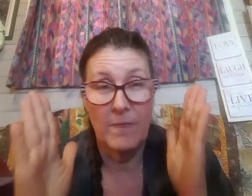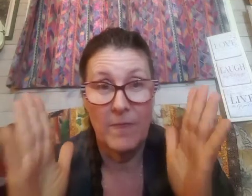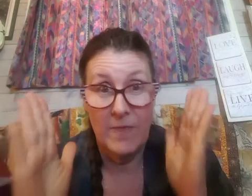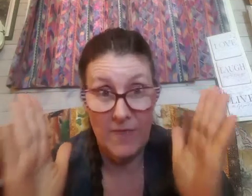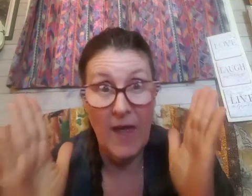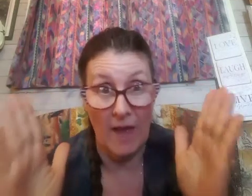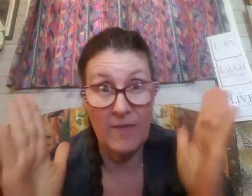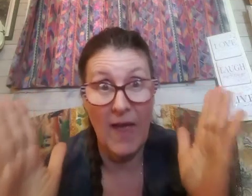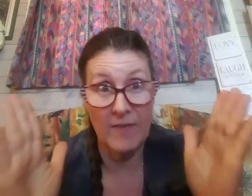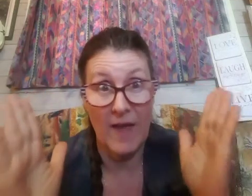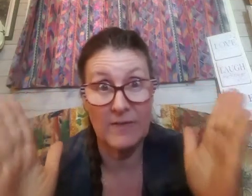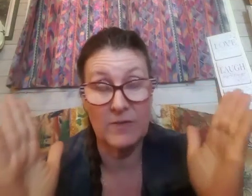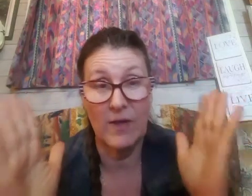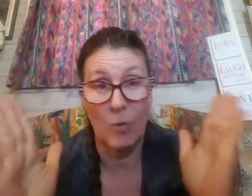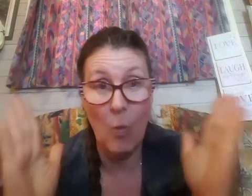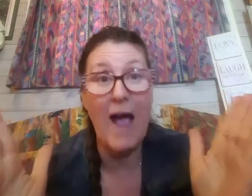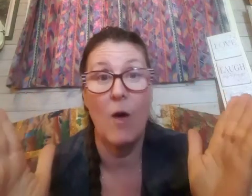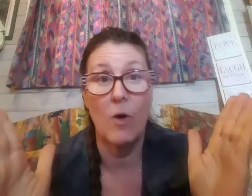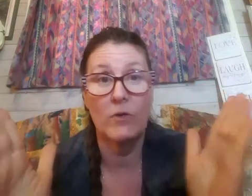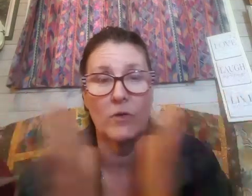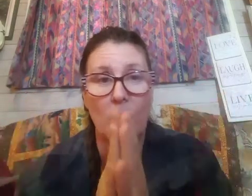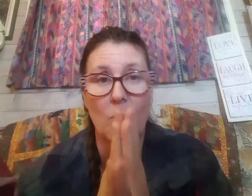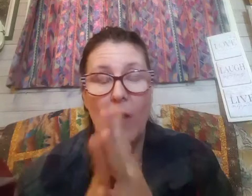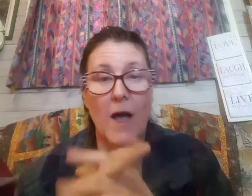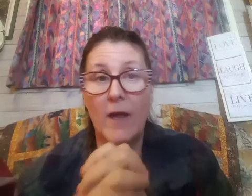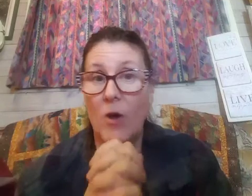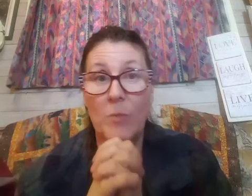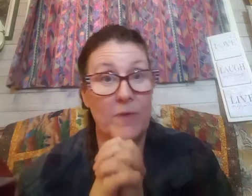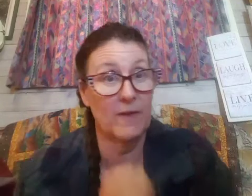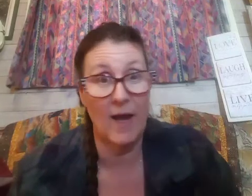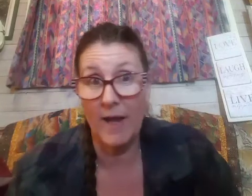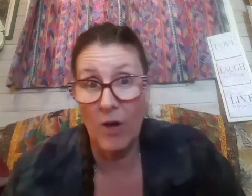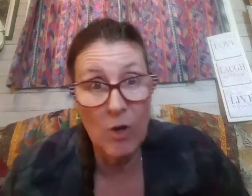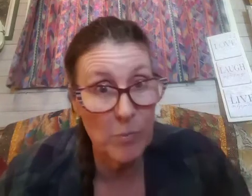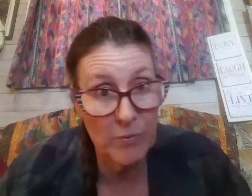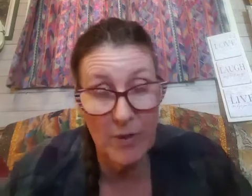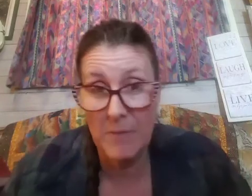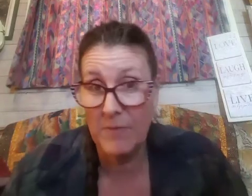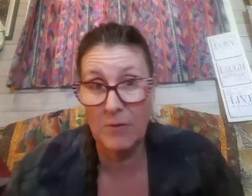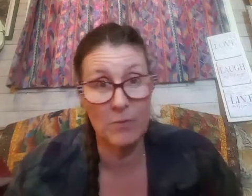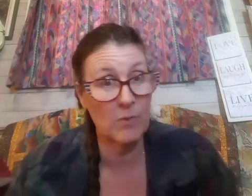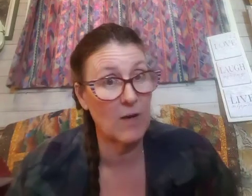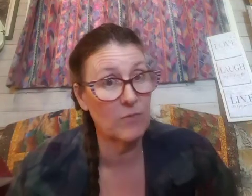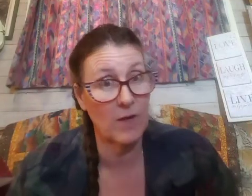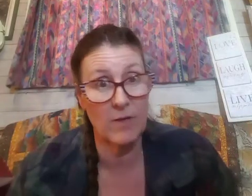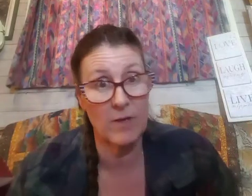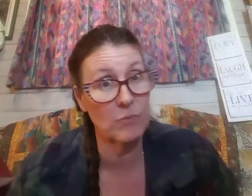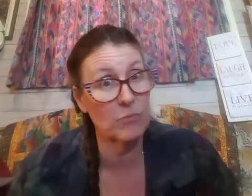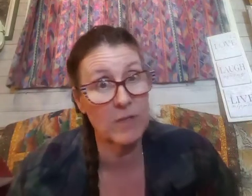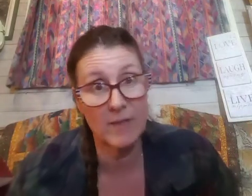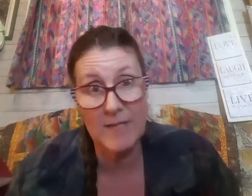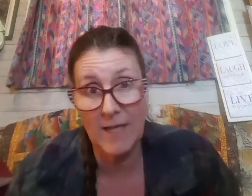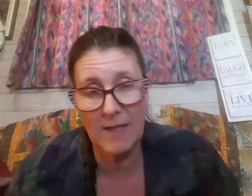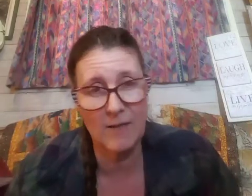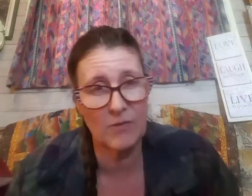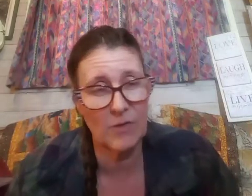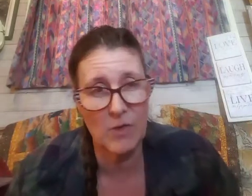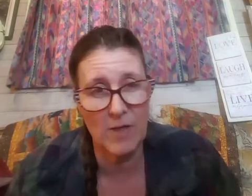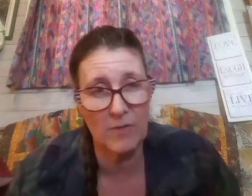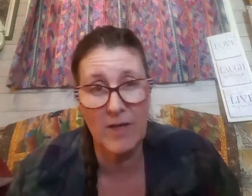that that that's like wow so i hope that i hope some of you out there that are really taking this serious i